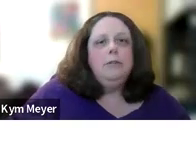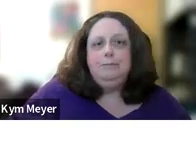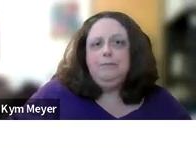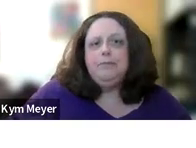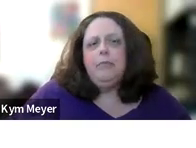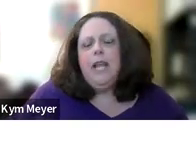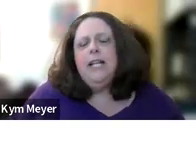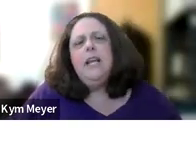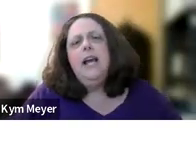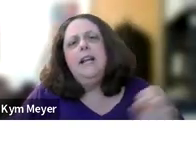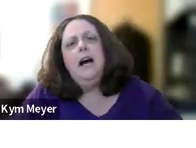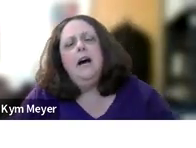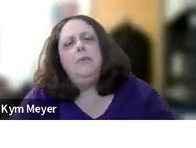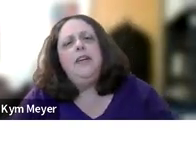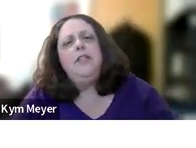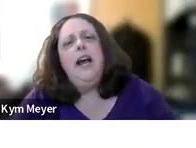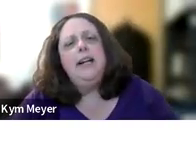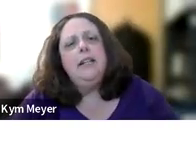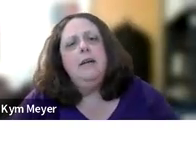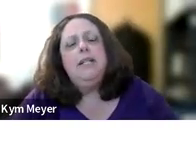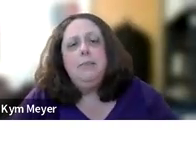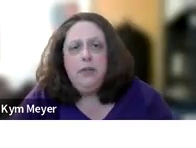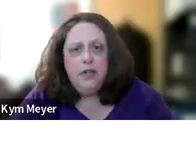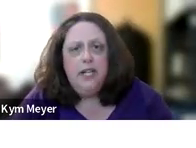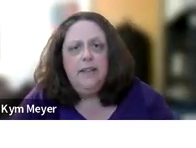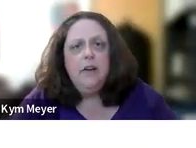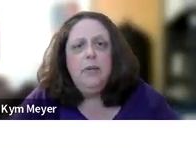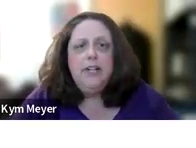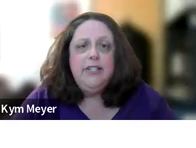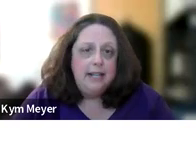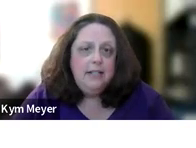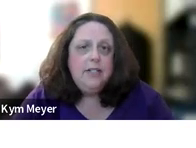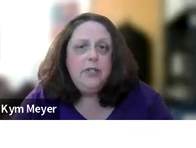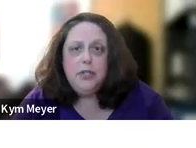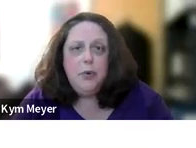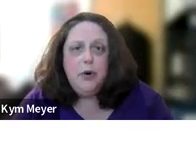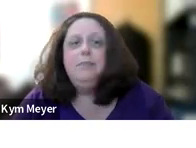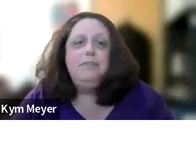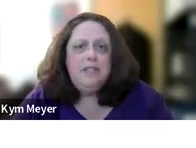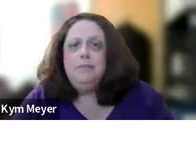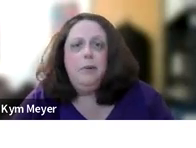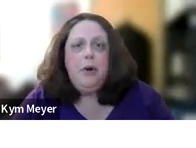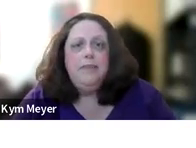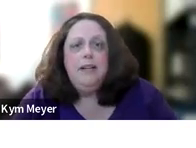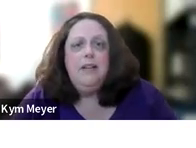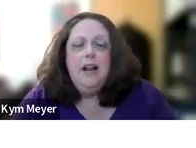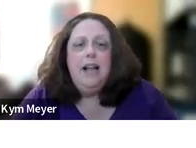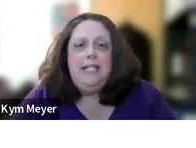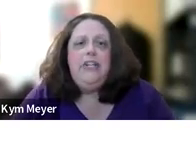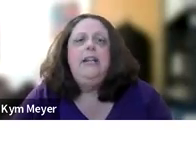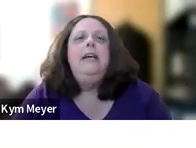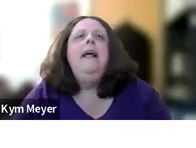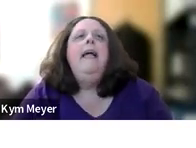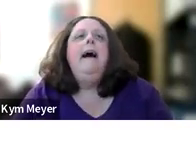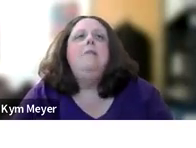Dr. Matt Hall is a professor at, um, Temple University in their communication sciences and disorders program, similar program that, that